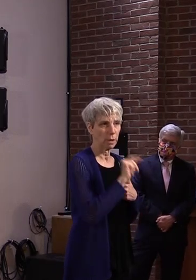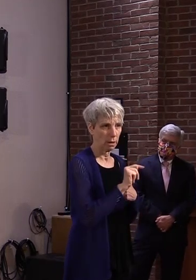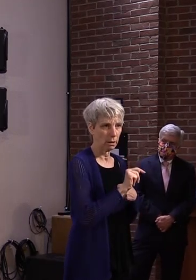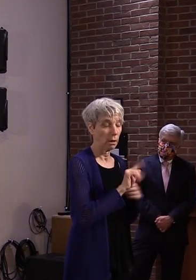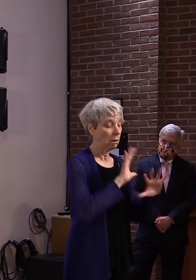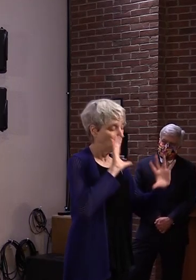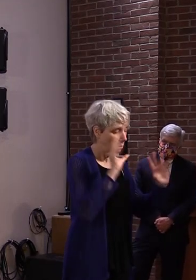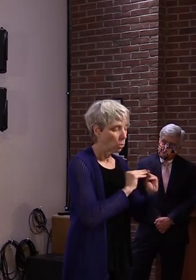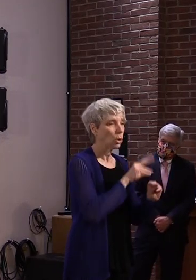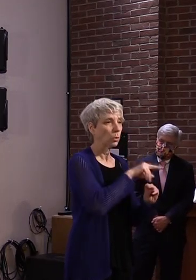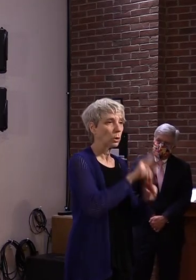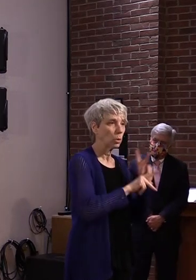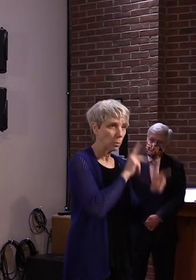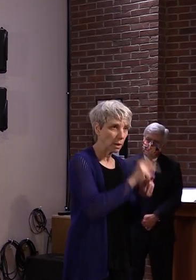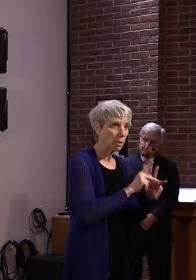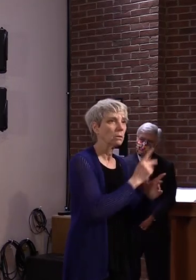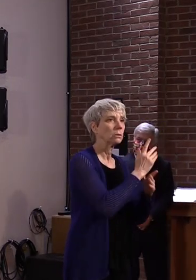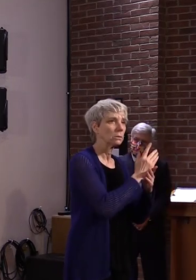total involved.